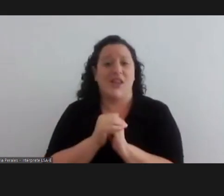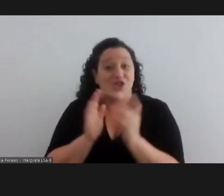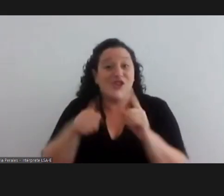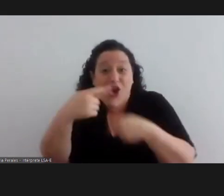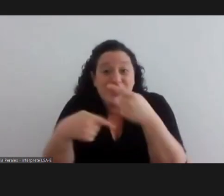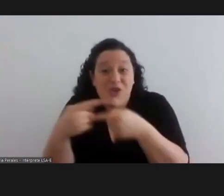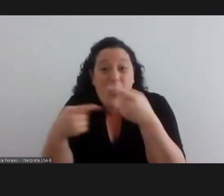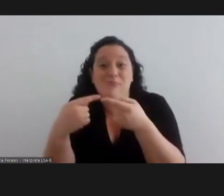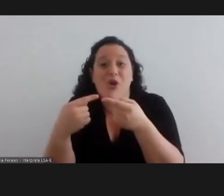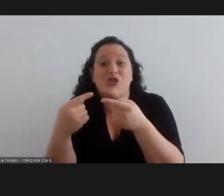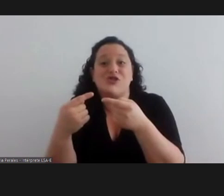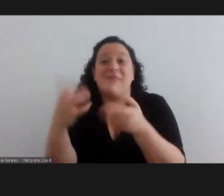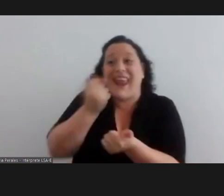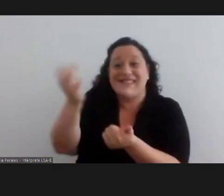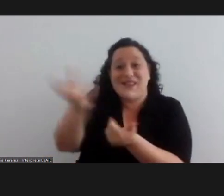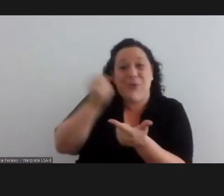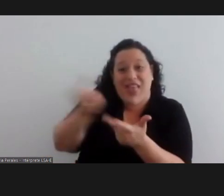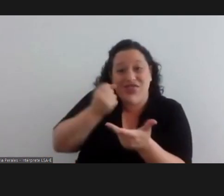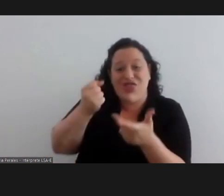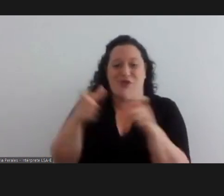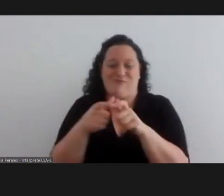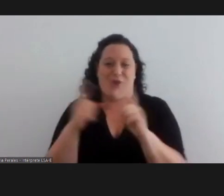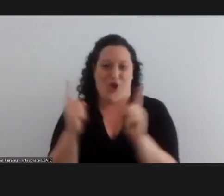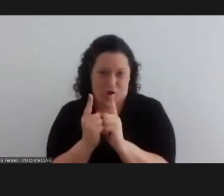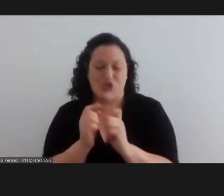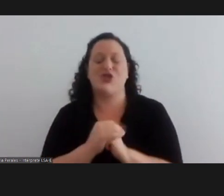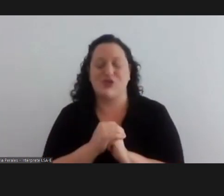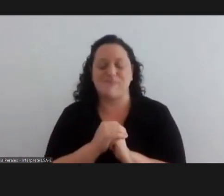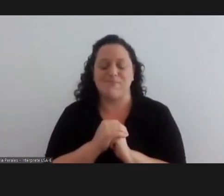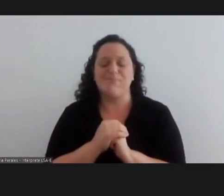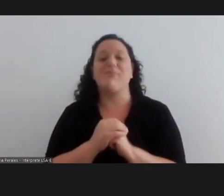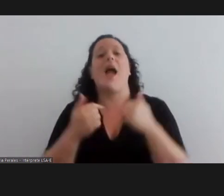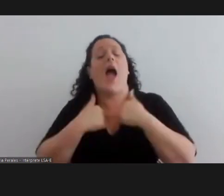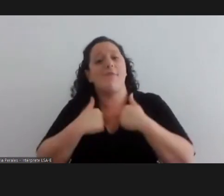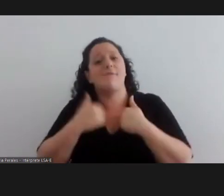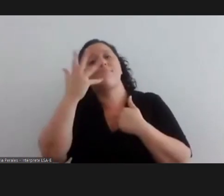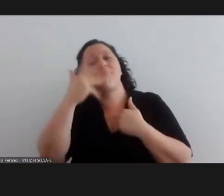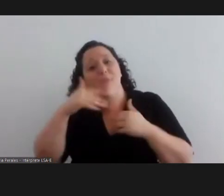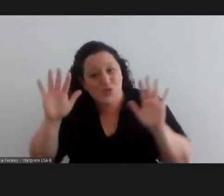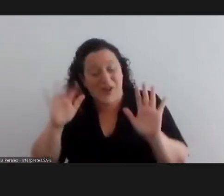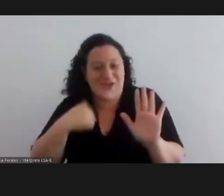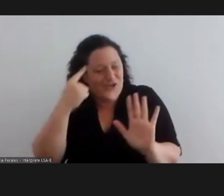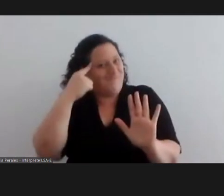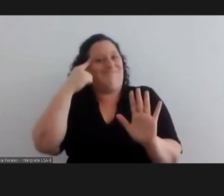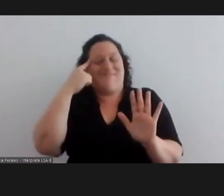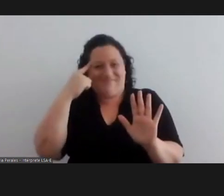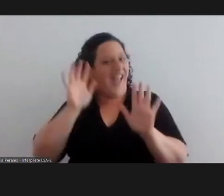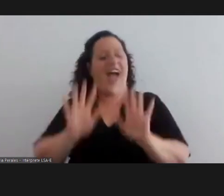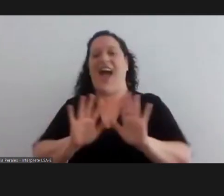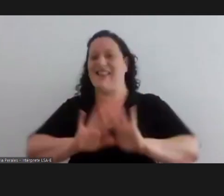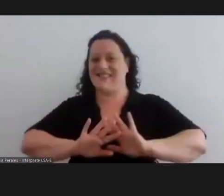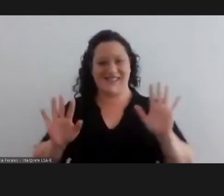continue to to and push them to go to our and go